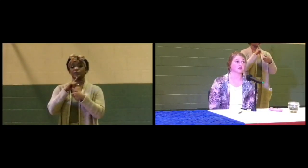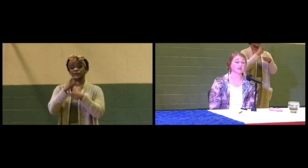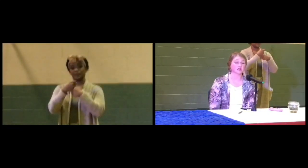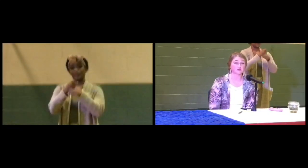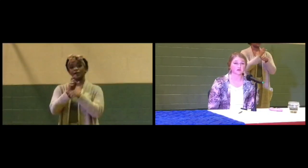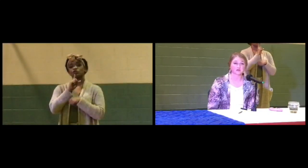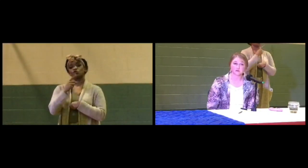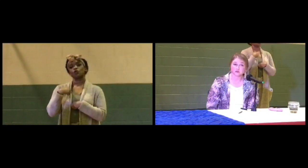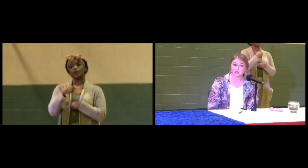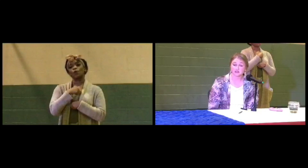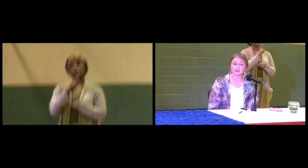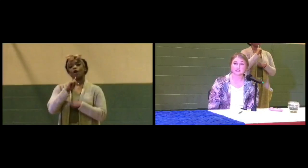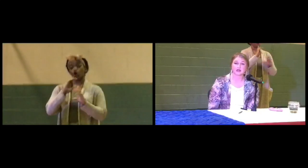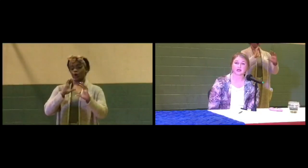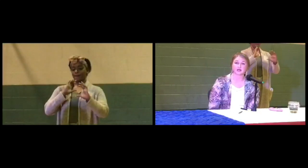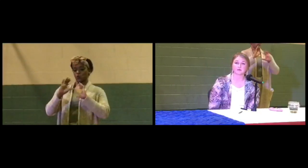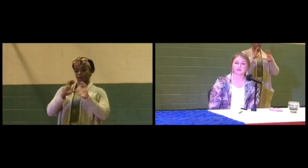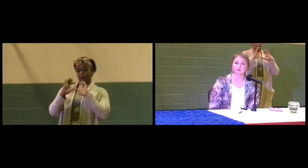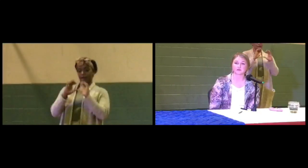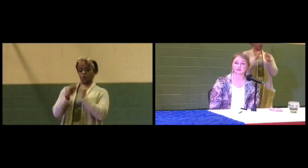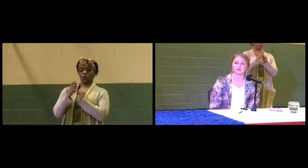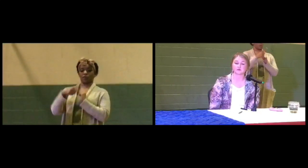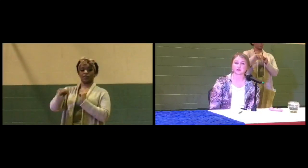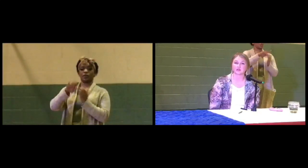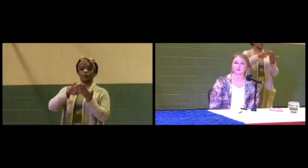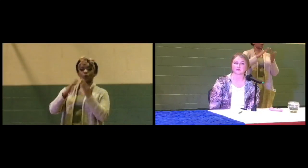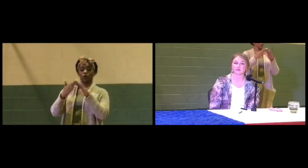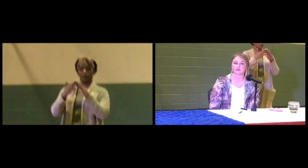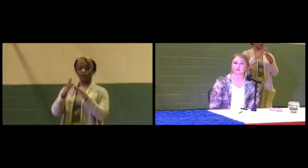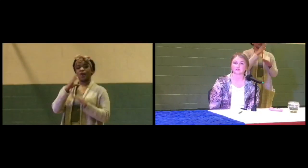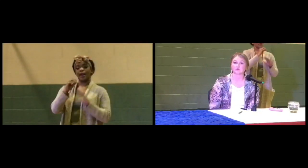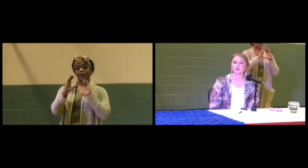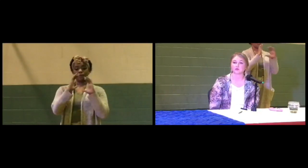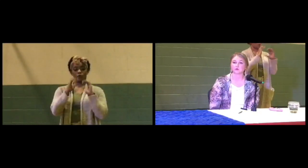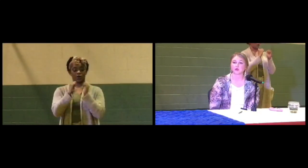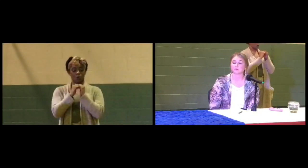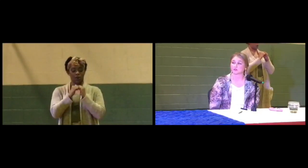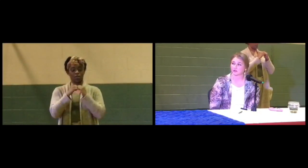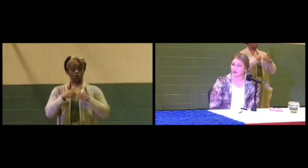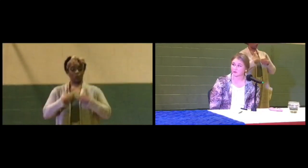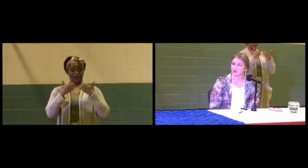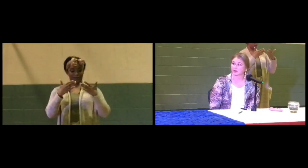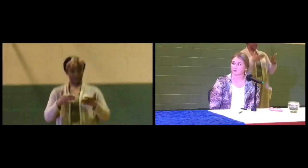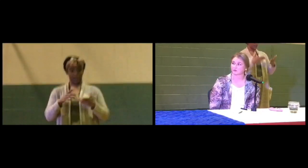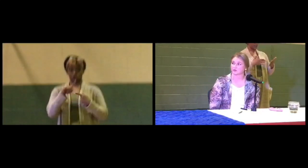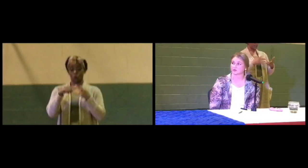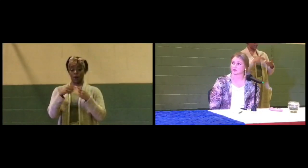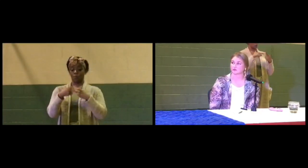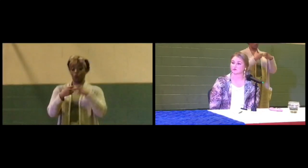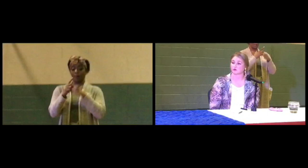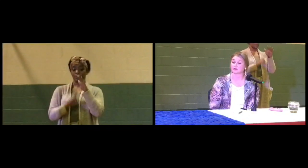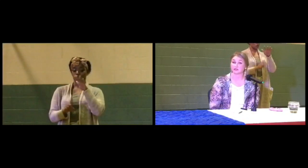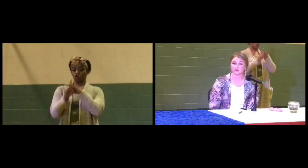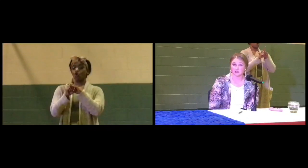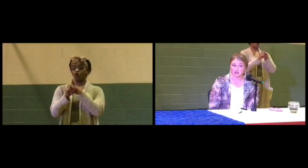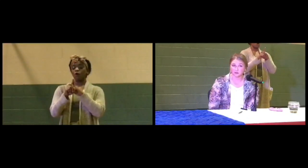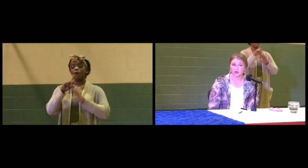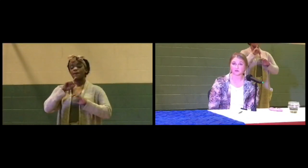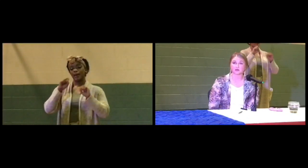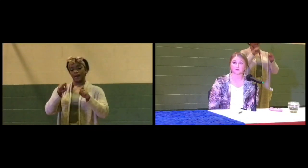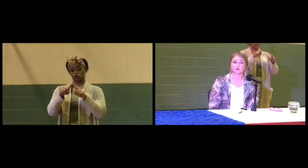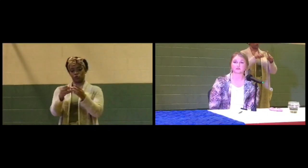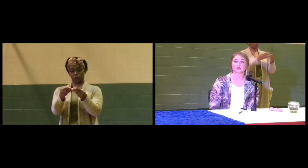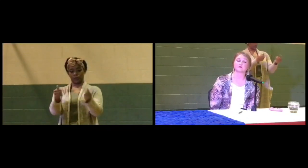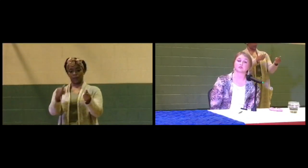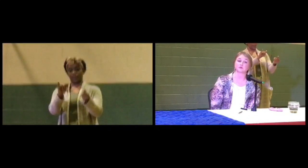that we're communicating with our community as well as communicating with residents. So whenever problems occur, being able to alleviate that